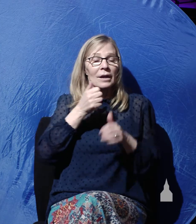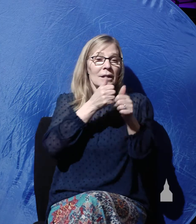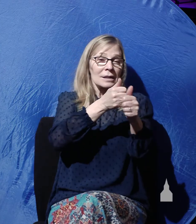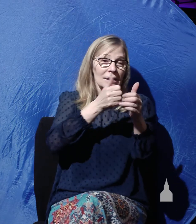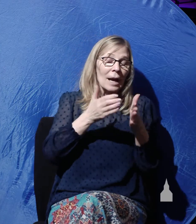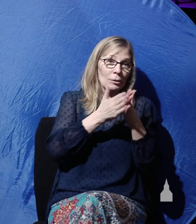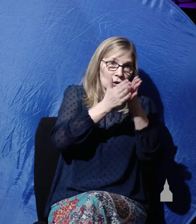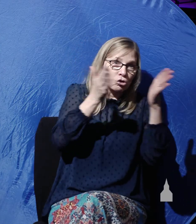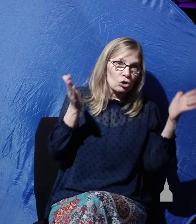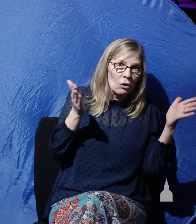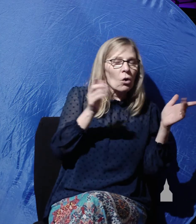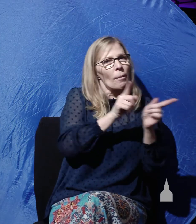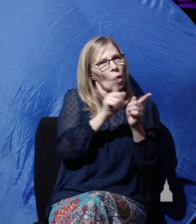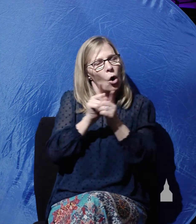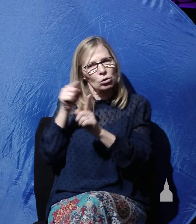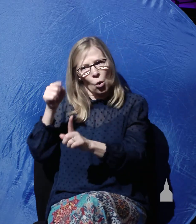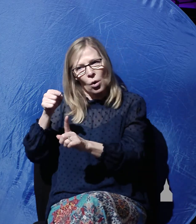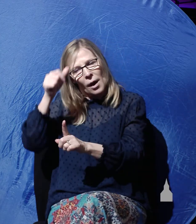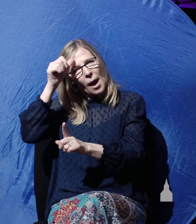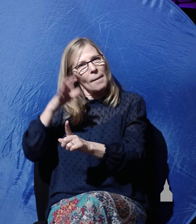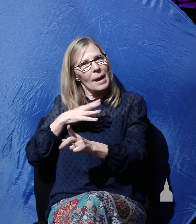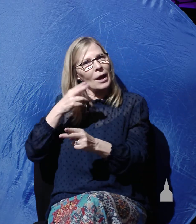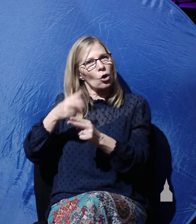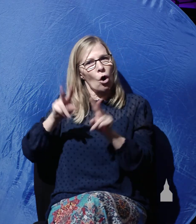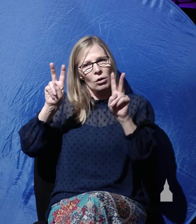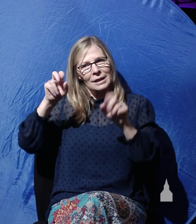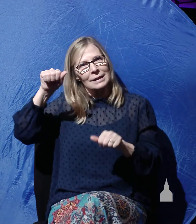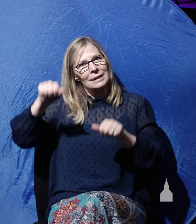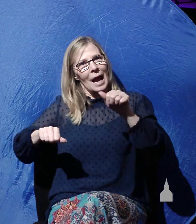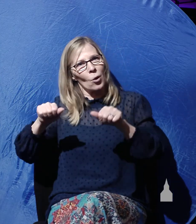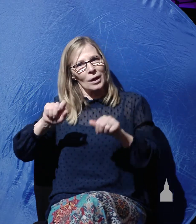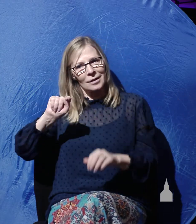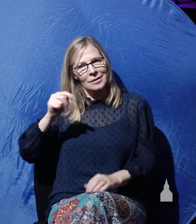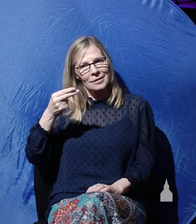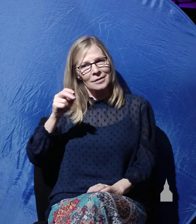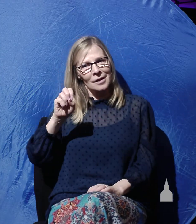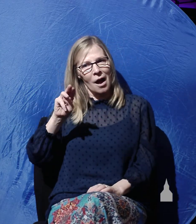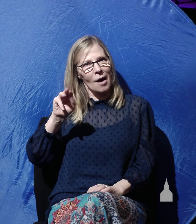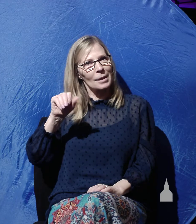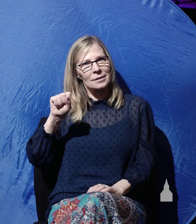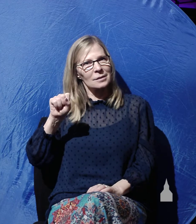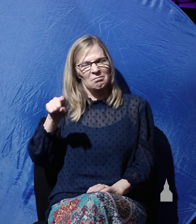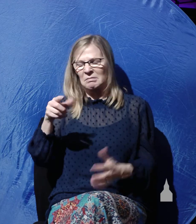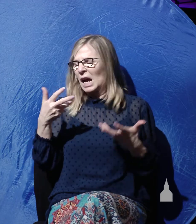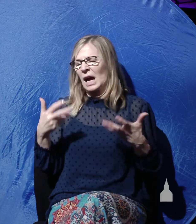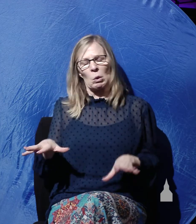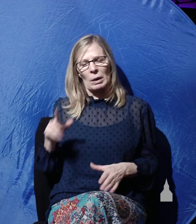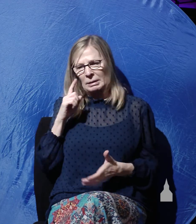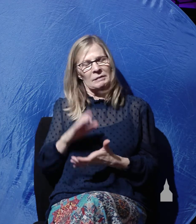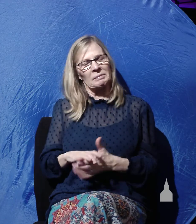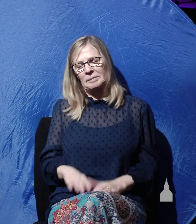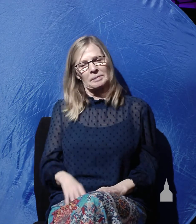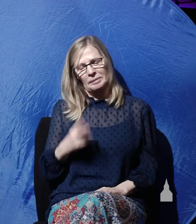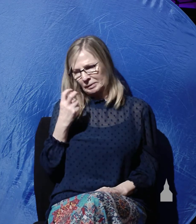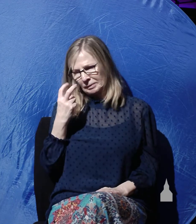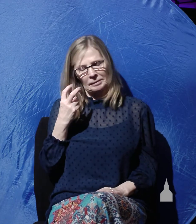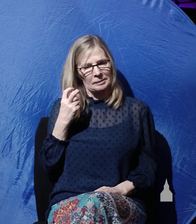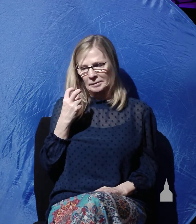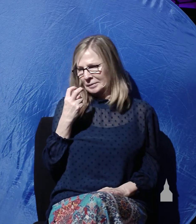general, but in particular, the man we call Doubting Thomas. He didn't really want to believe. And then there's Mary Magdalene, and then all the other disciples.